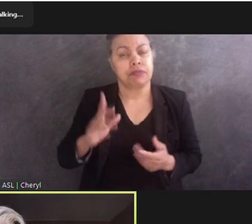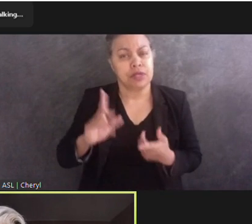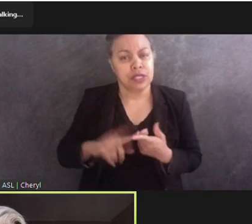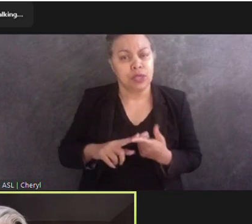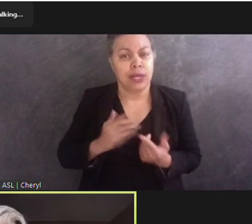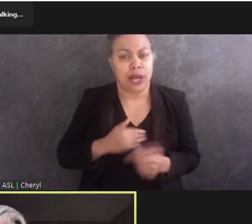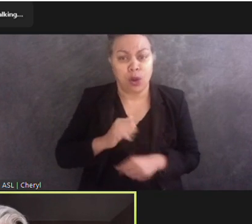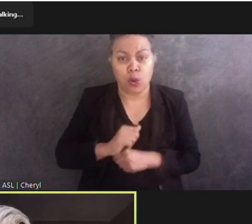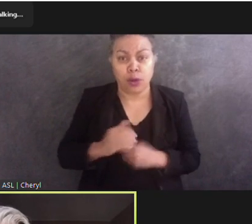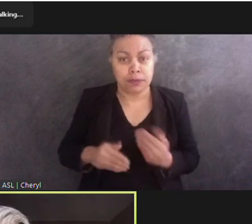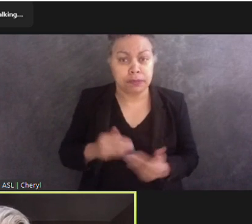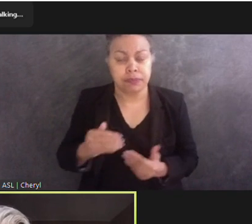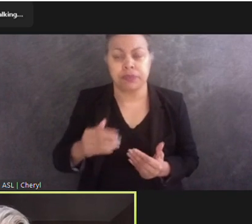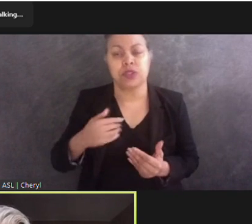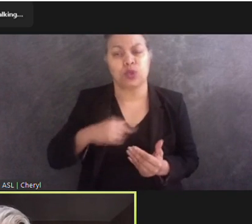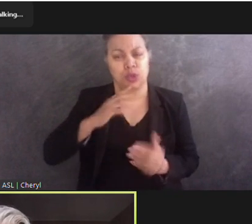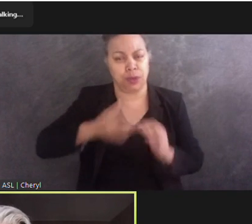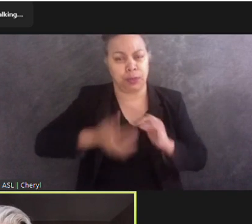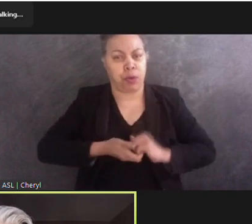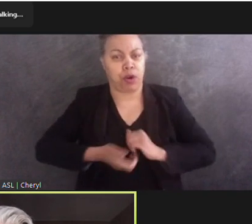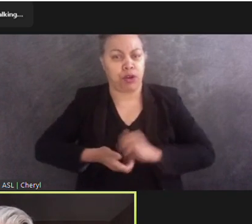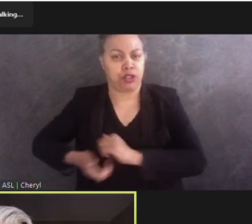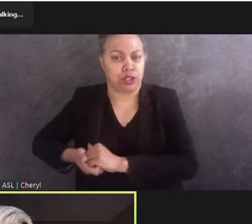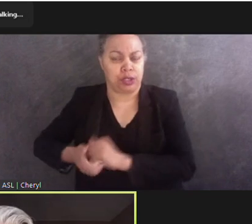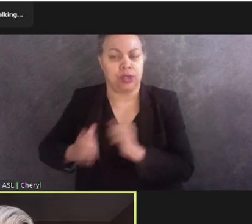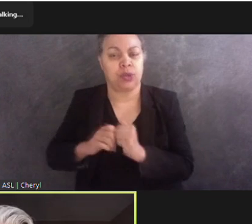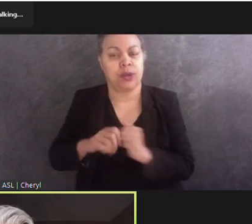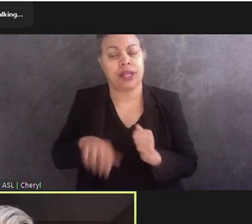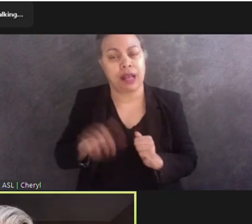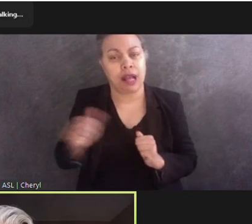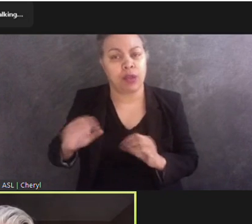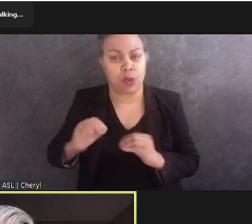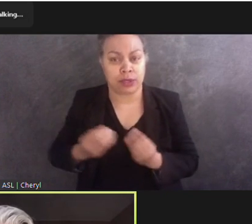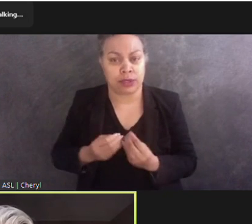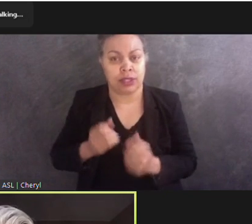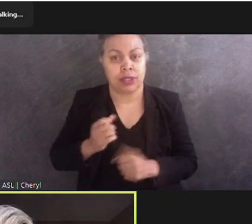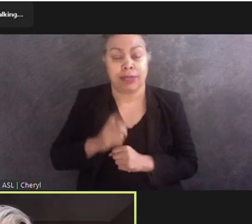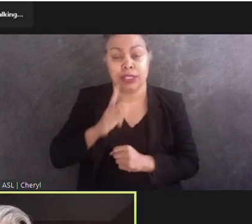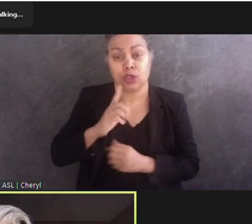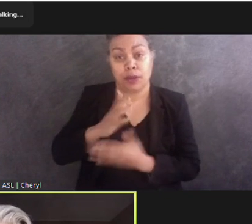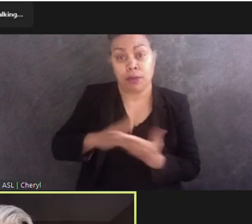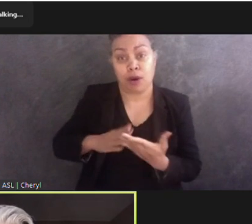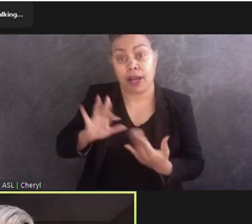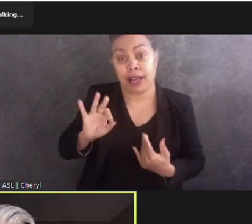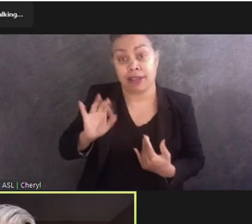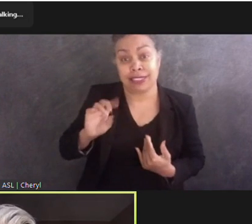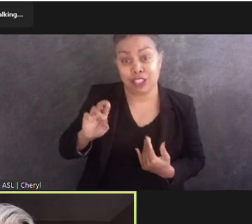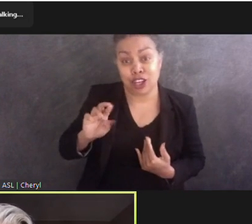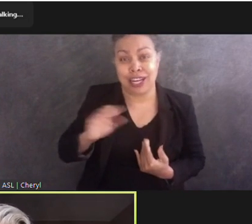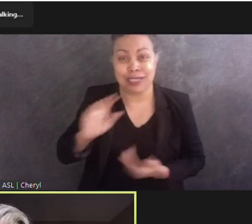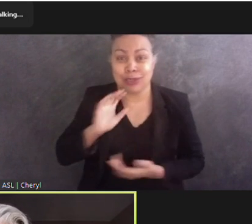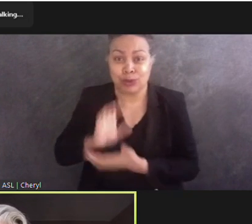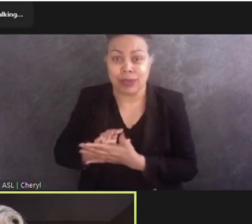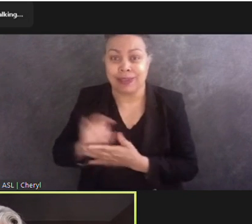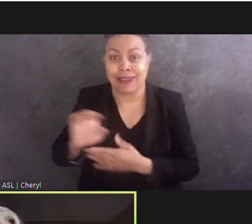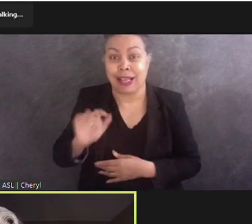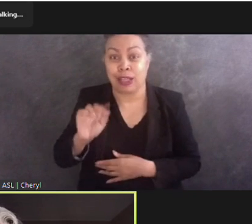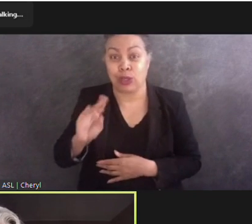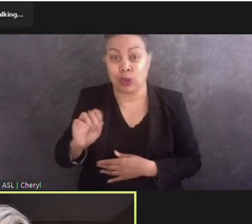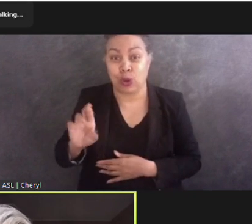ensure other underrepresented narratives of the FDR and Eleanor's story are part of the memorial, part of the